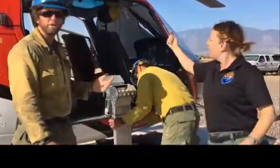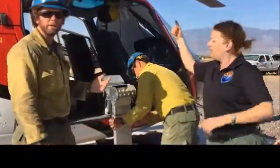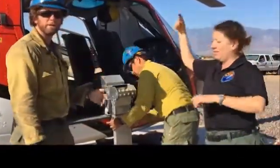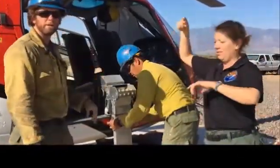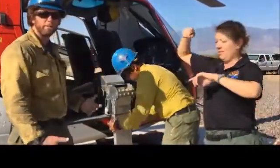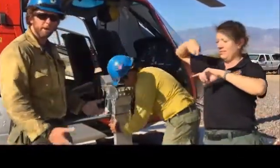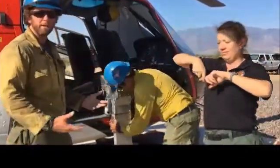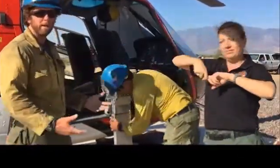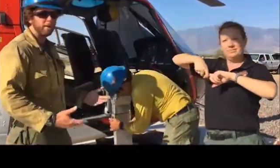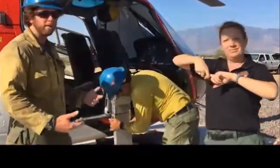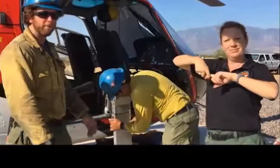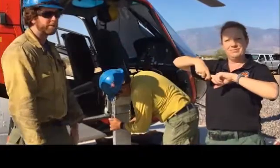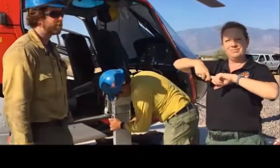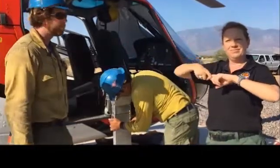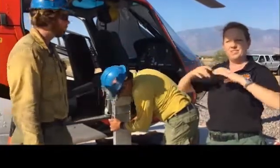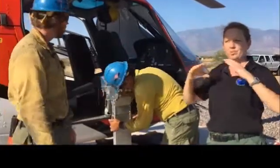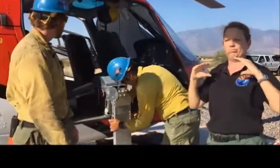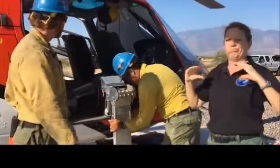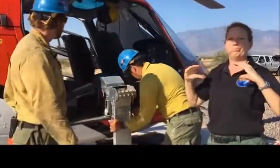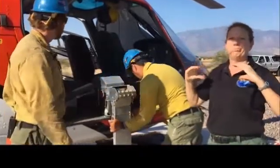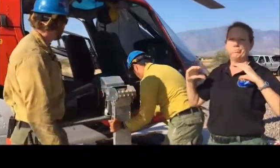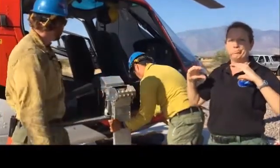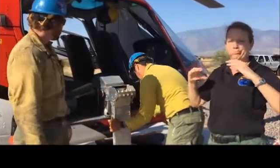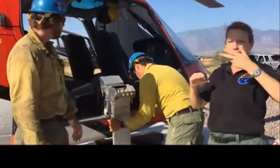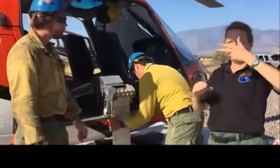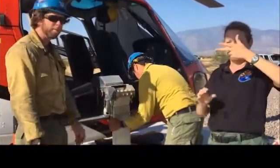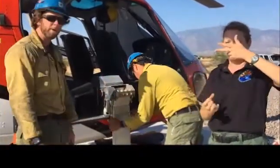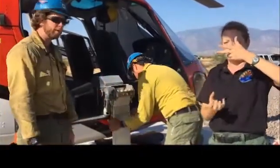machine to the belly and affix it permanently.